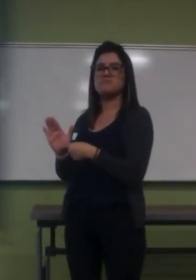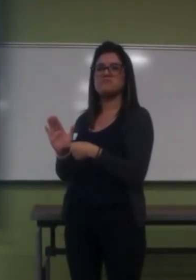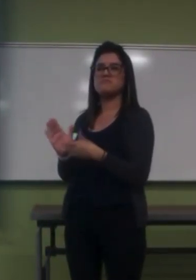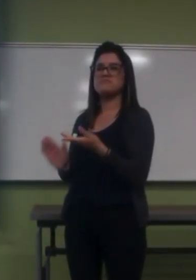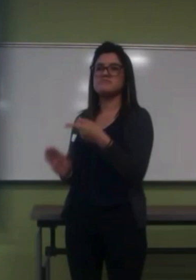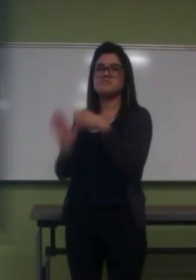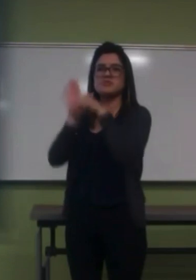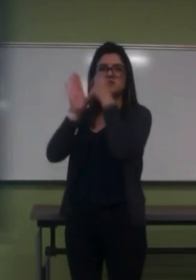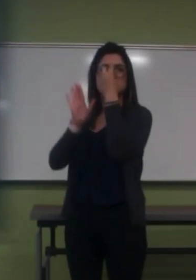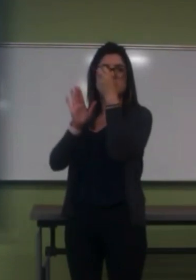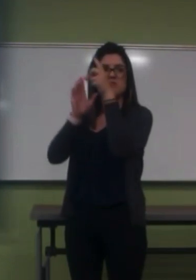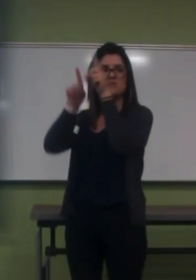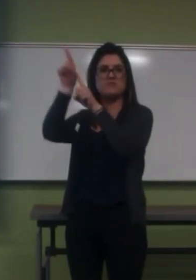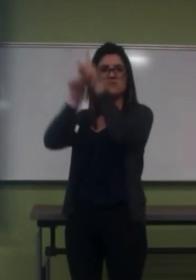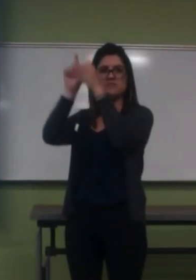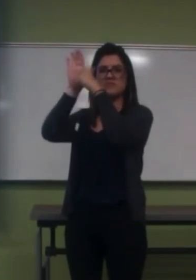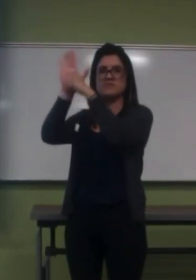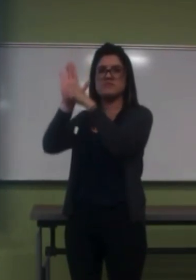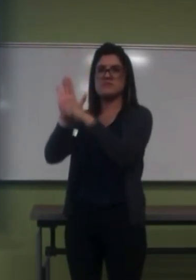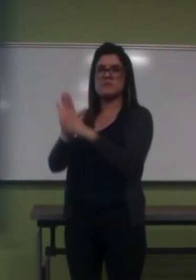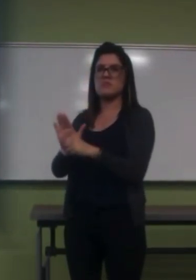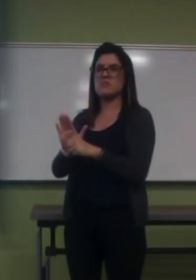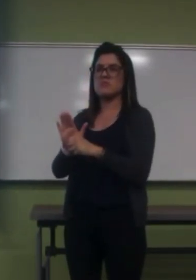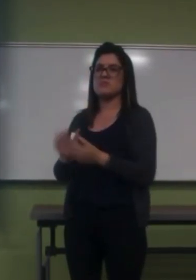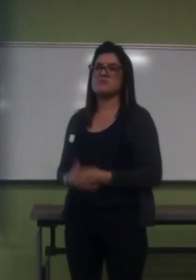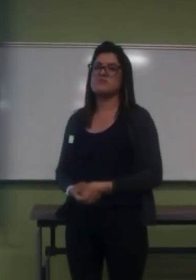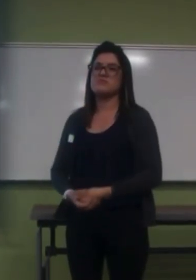zodiac signs, whenever they're written.